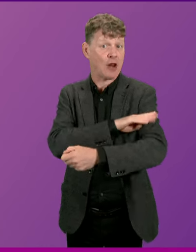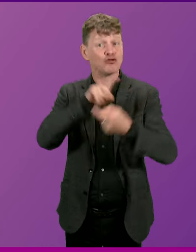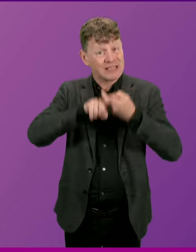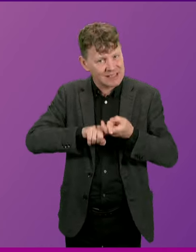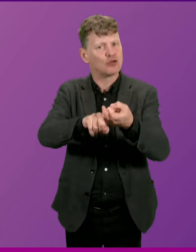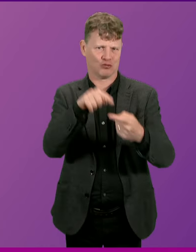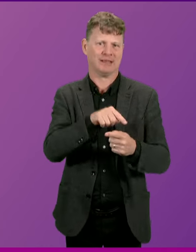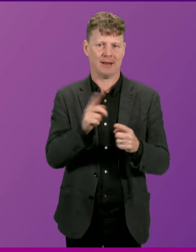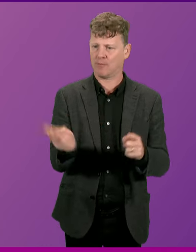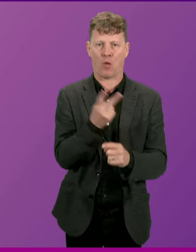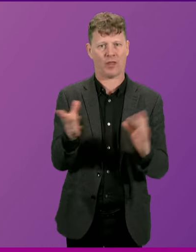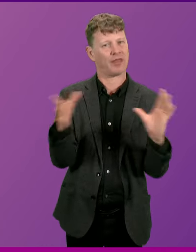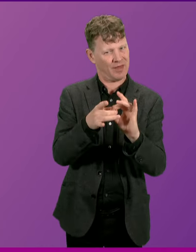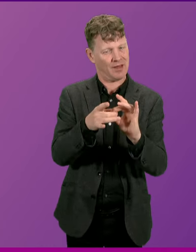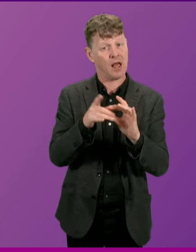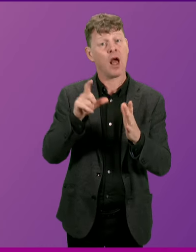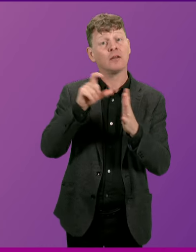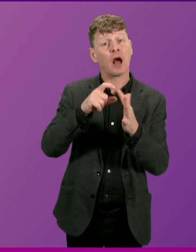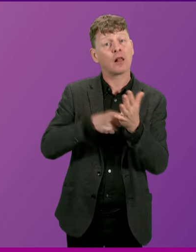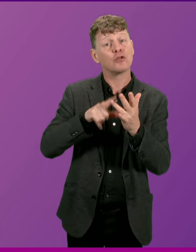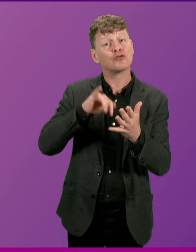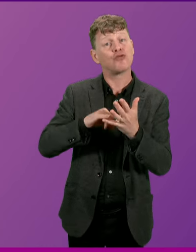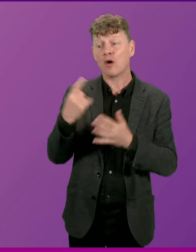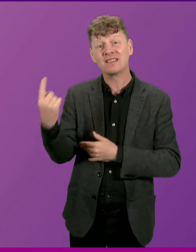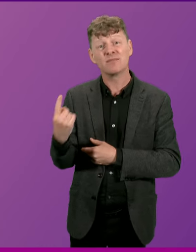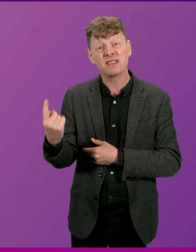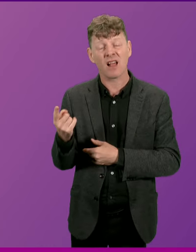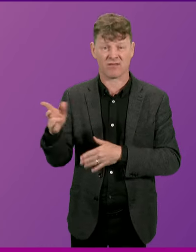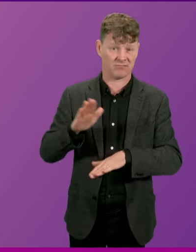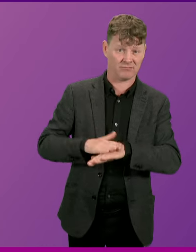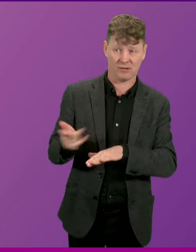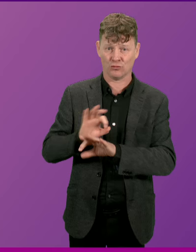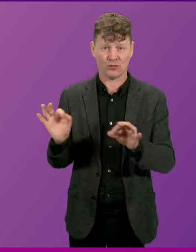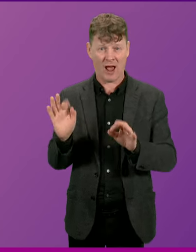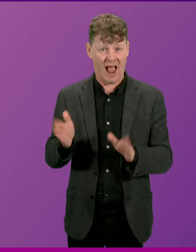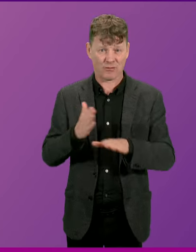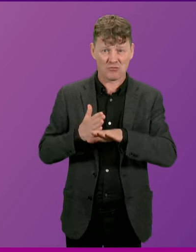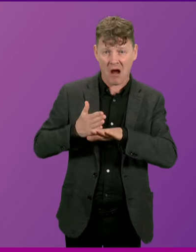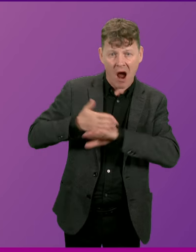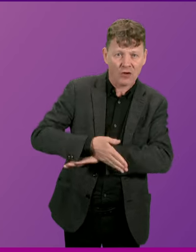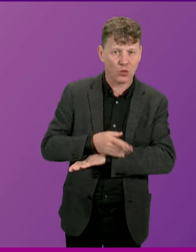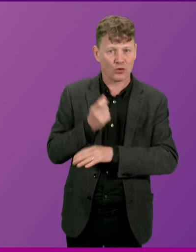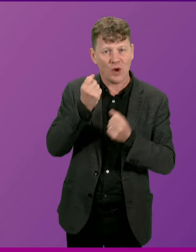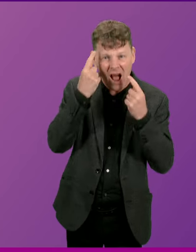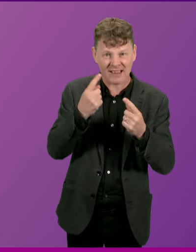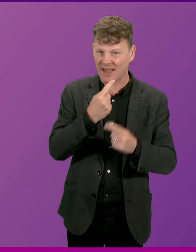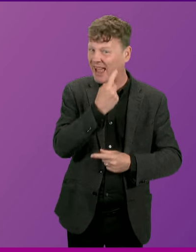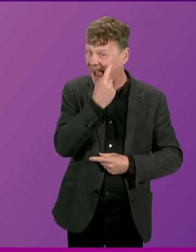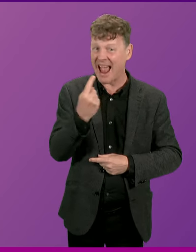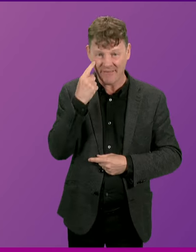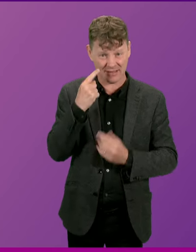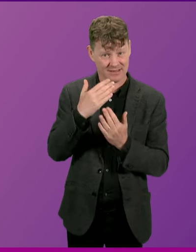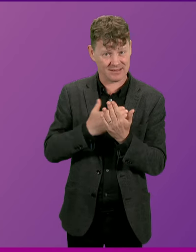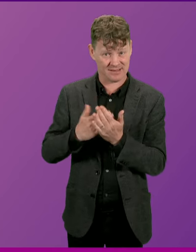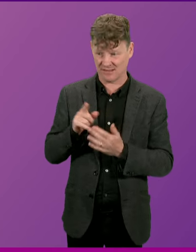Douglas Ross may not care very much for doing the hard work to understand the evidence of decisions, as he confessed